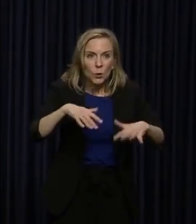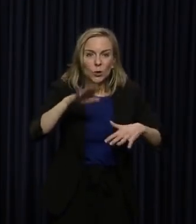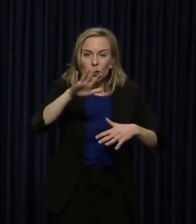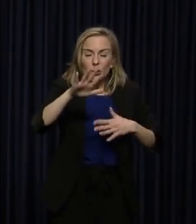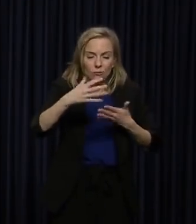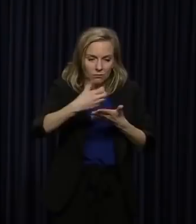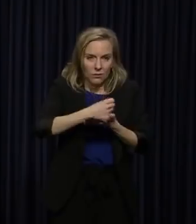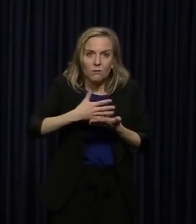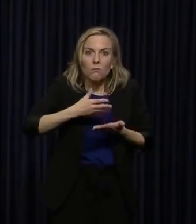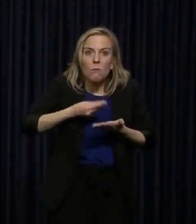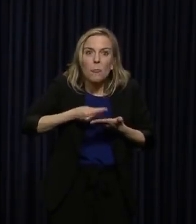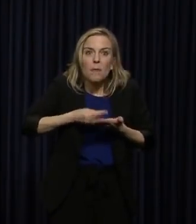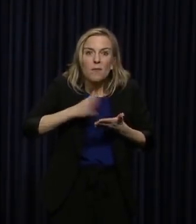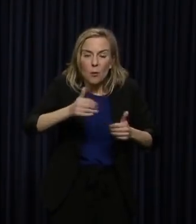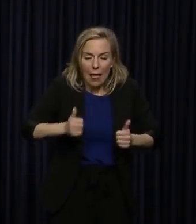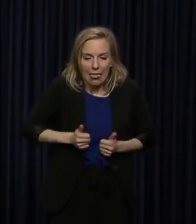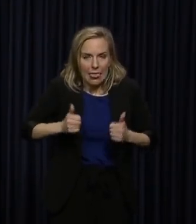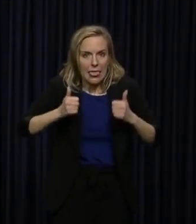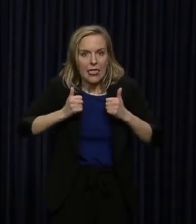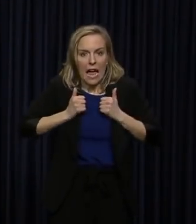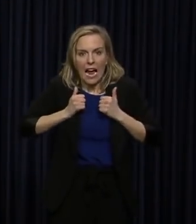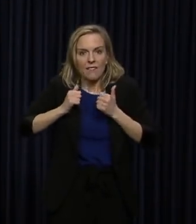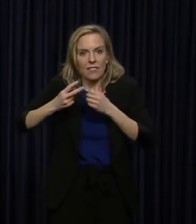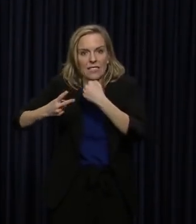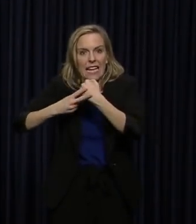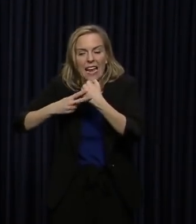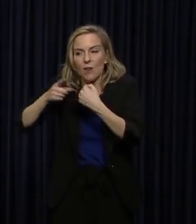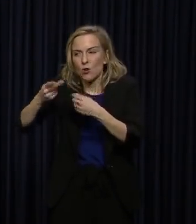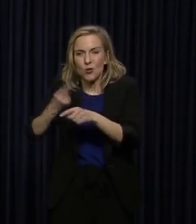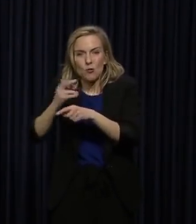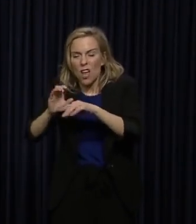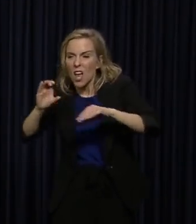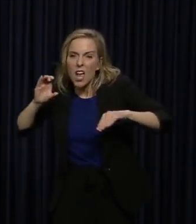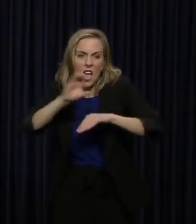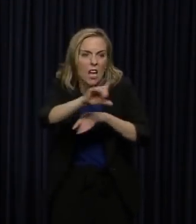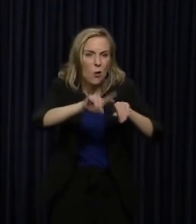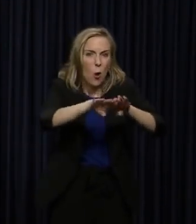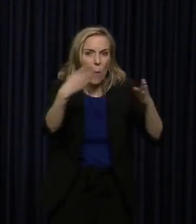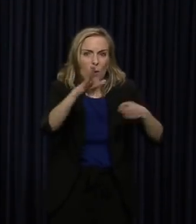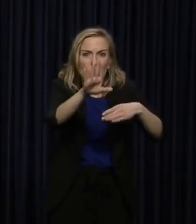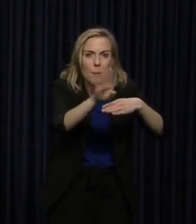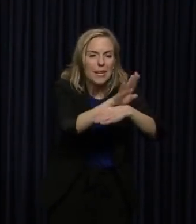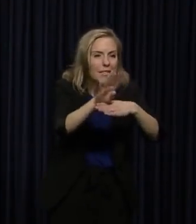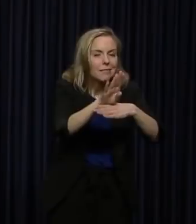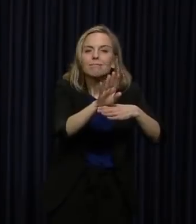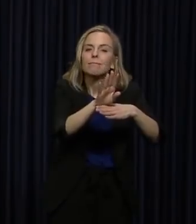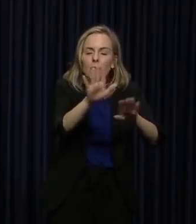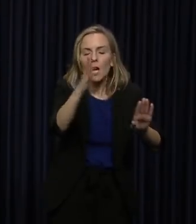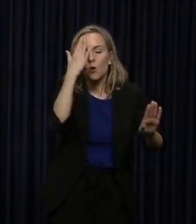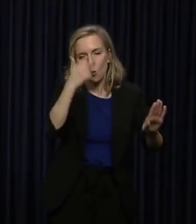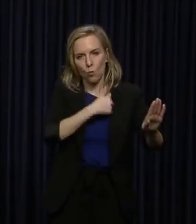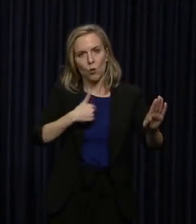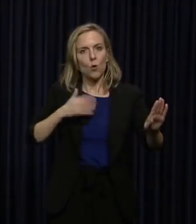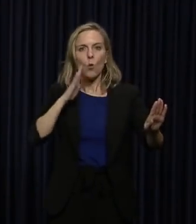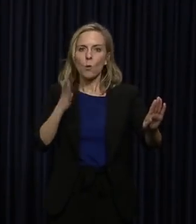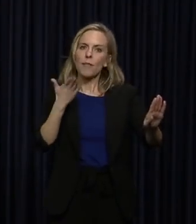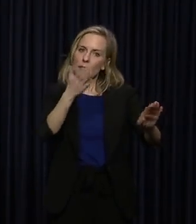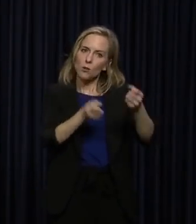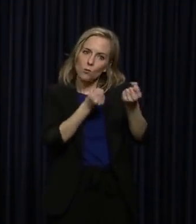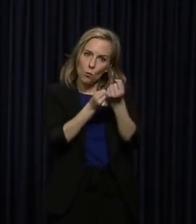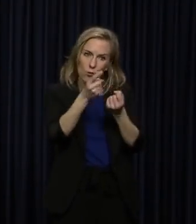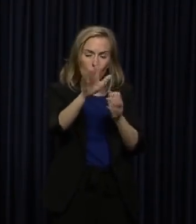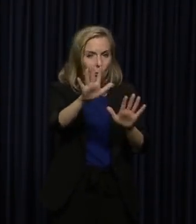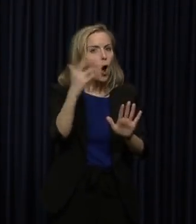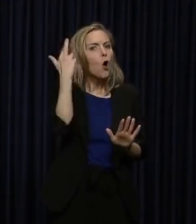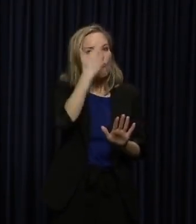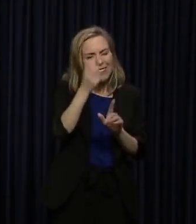maybe even your life savings to open that small business. We're going to do everything we can to be there for you. I want you to know that I realize